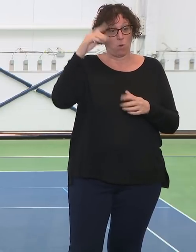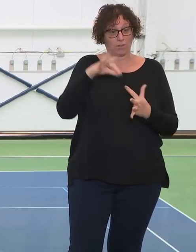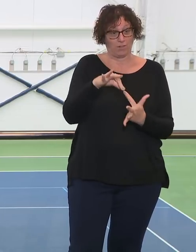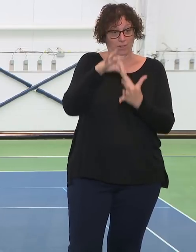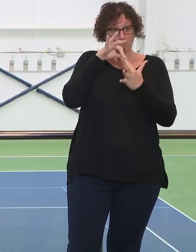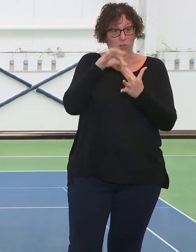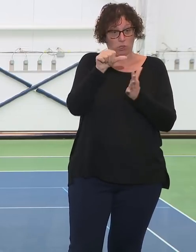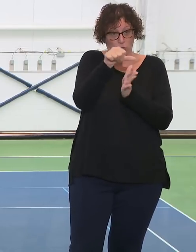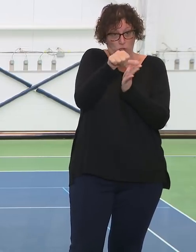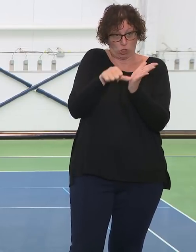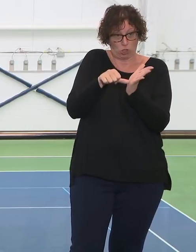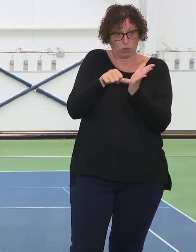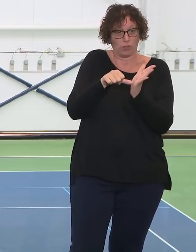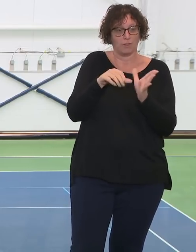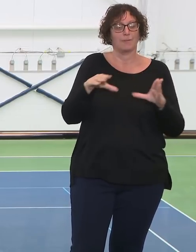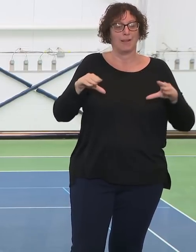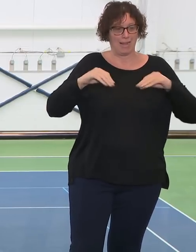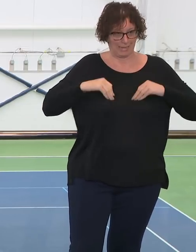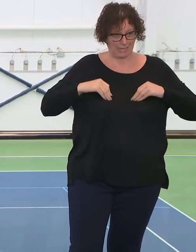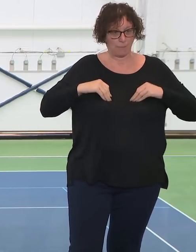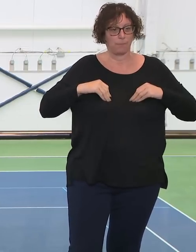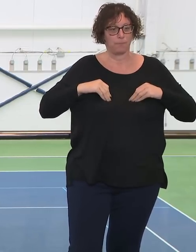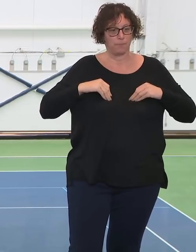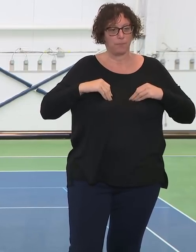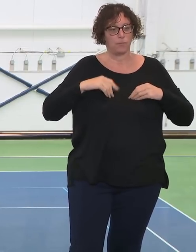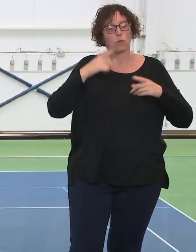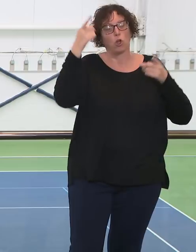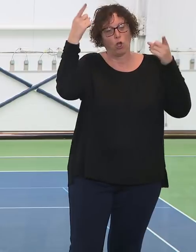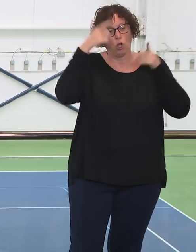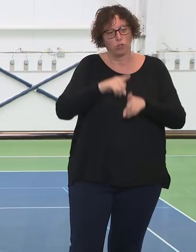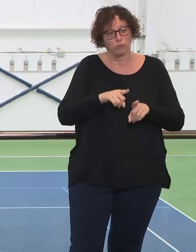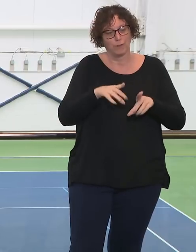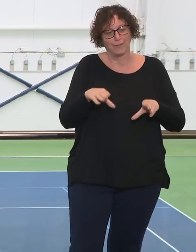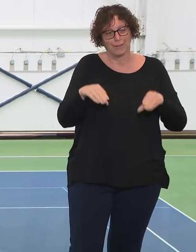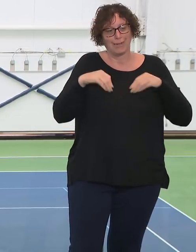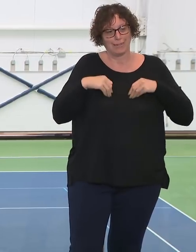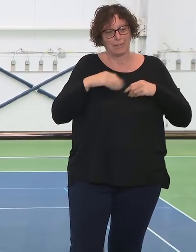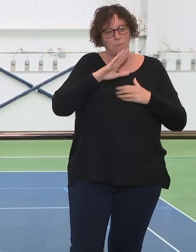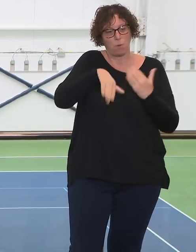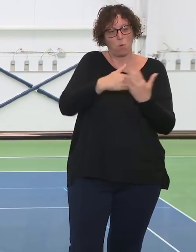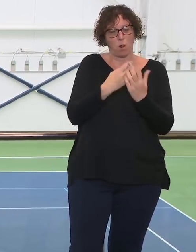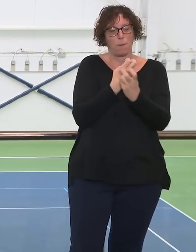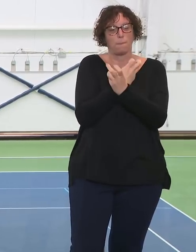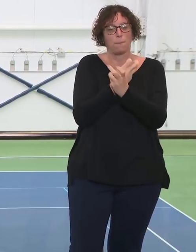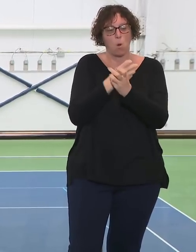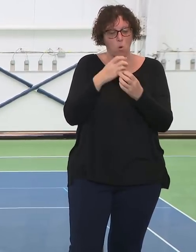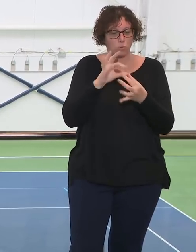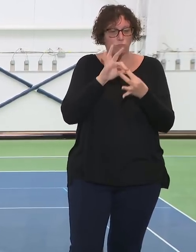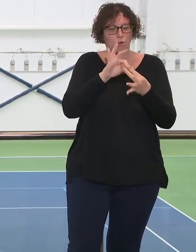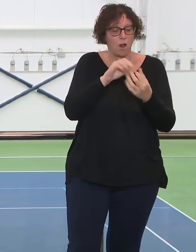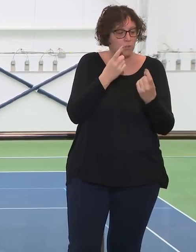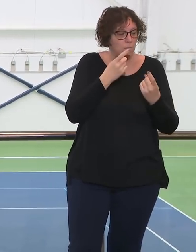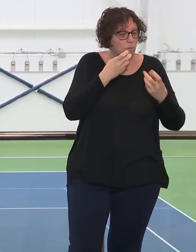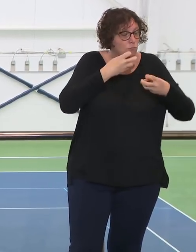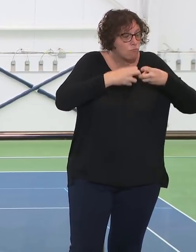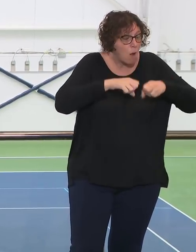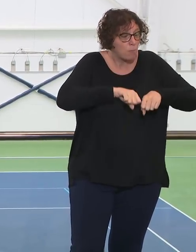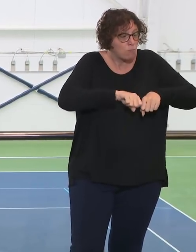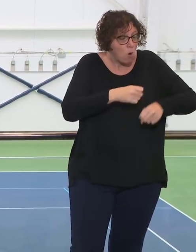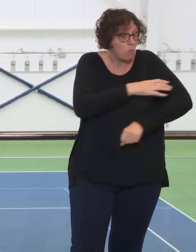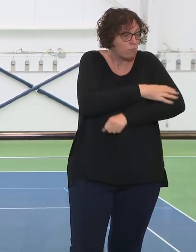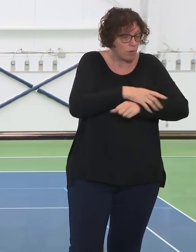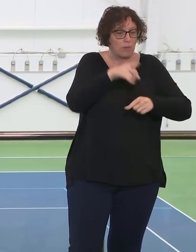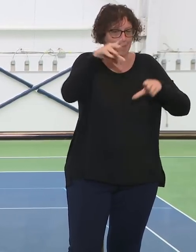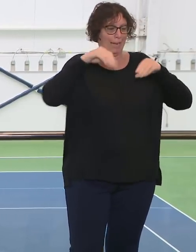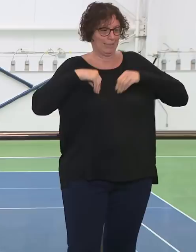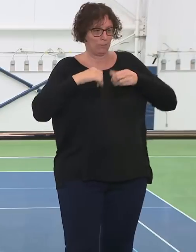are setting up a call with City Hall, with FDNY to figure out how to operationalize this, because this is not normal operating procedures.